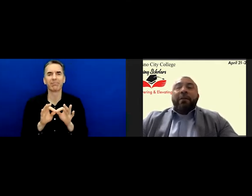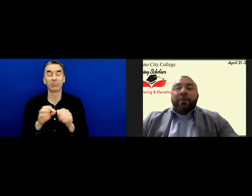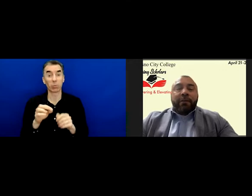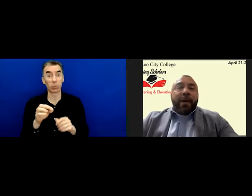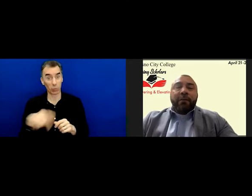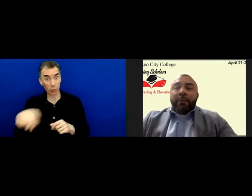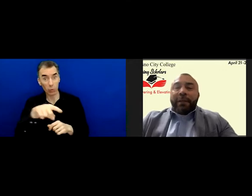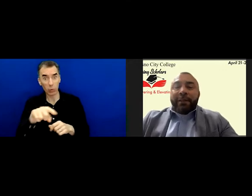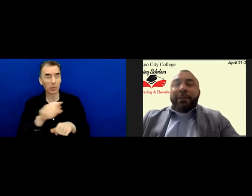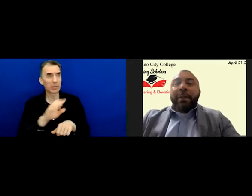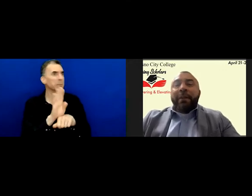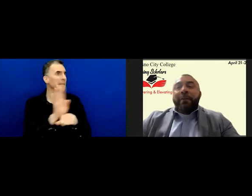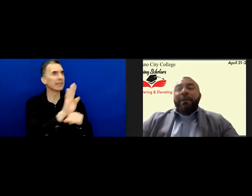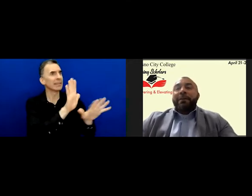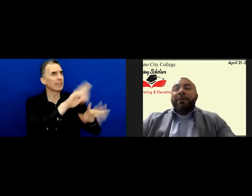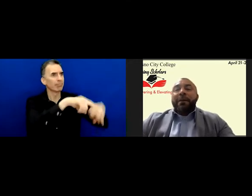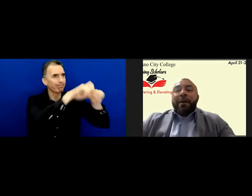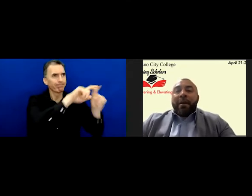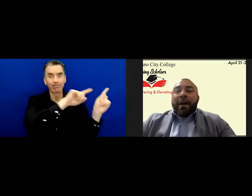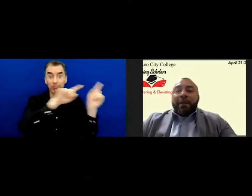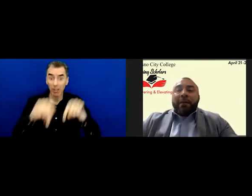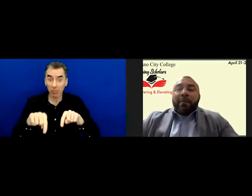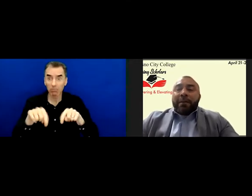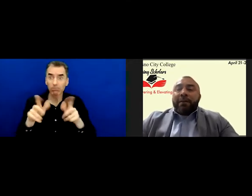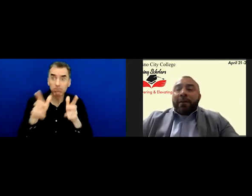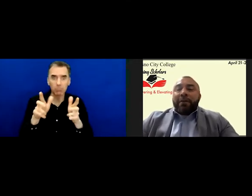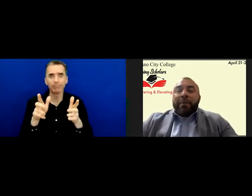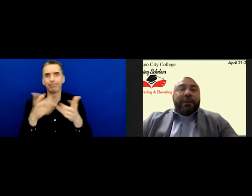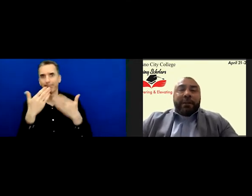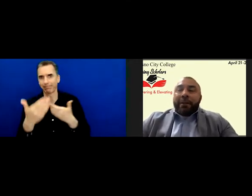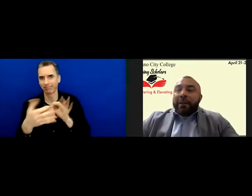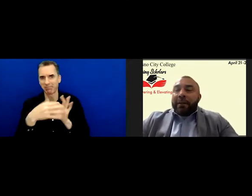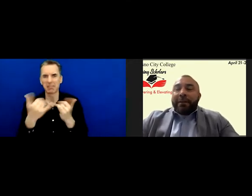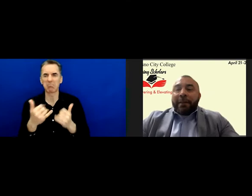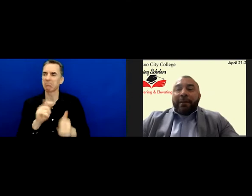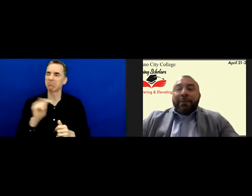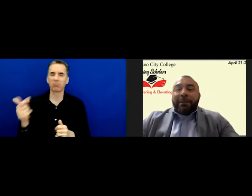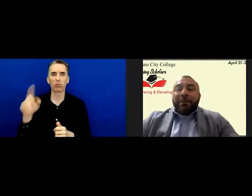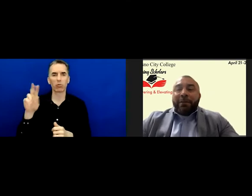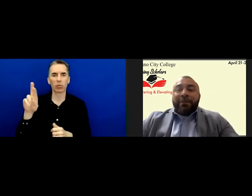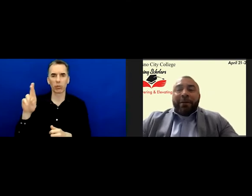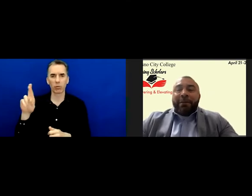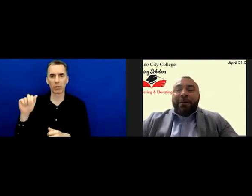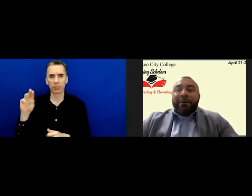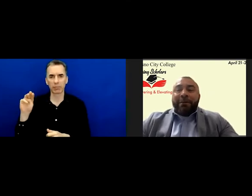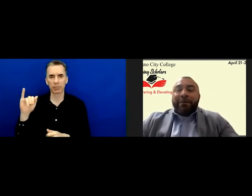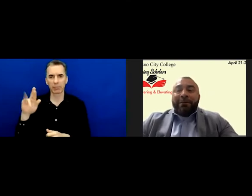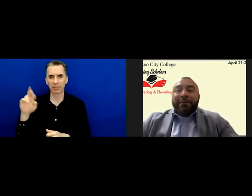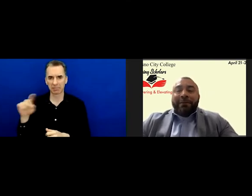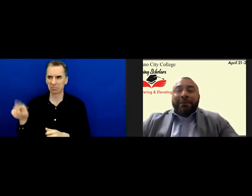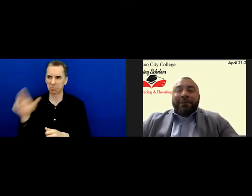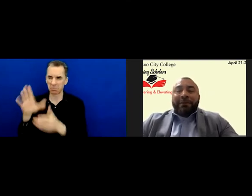time out of your valuable day today to be here with us. So I'll hand it over back to Dr. Ramirez, and let's keep this show on the road.